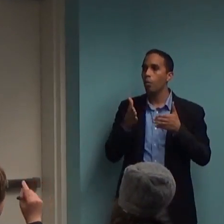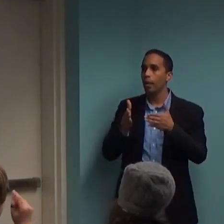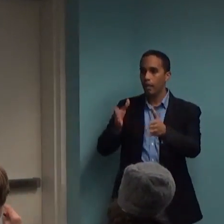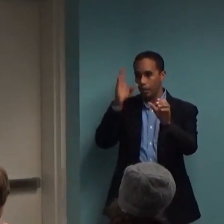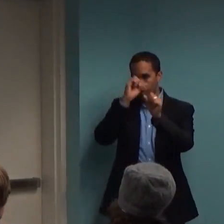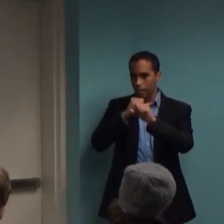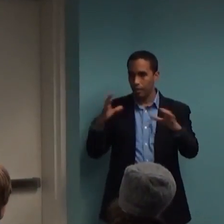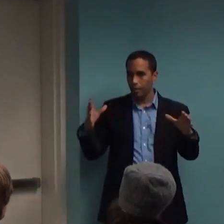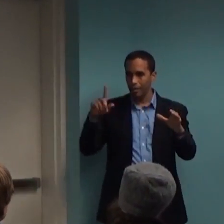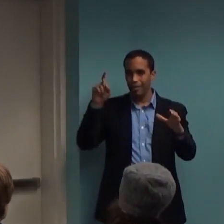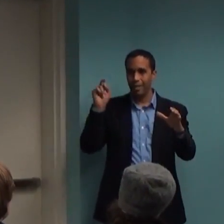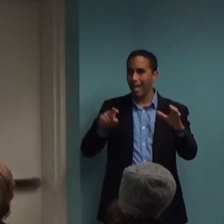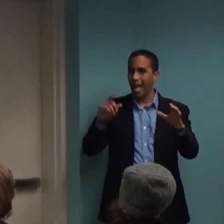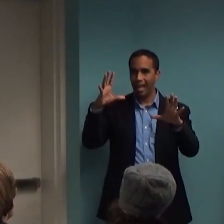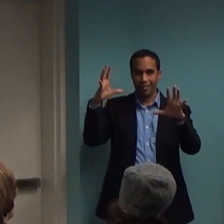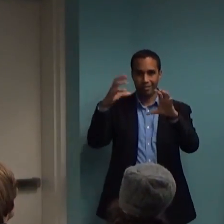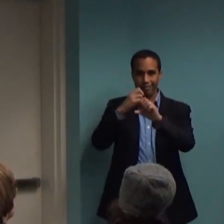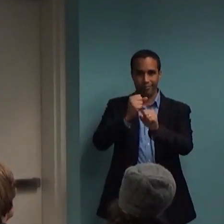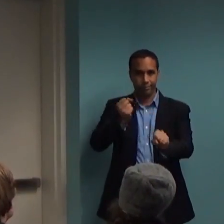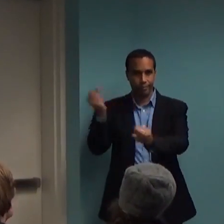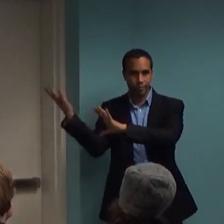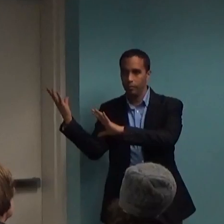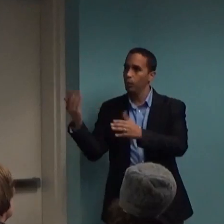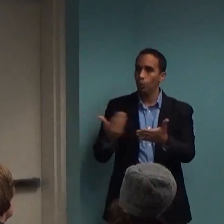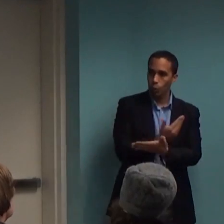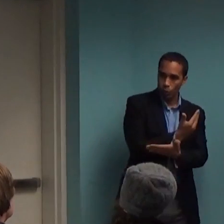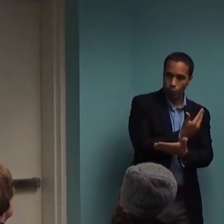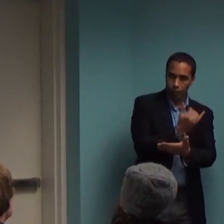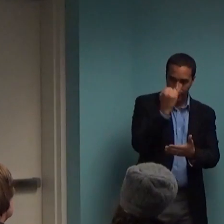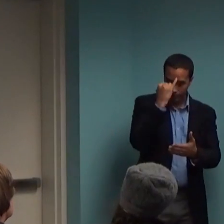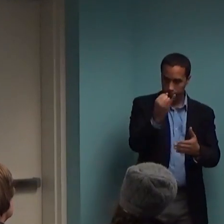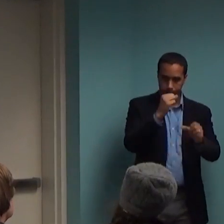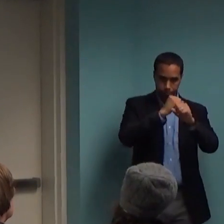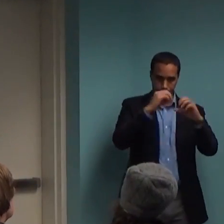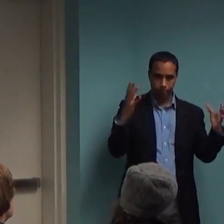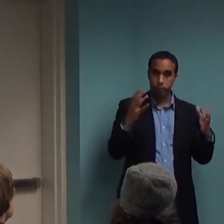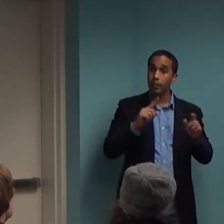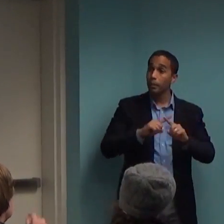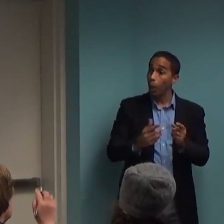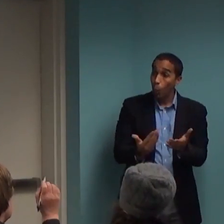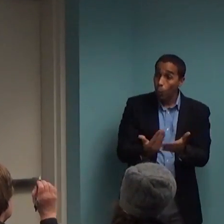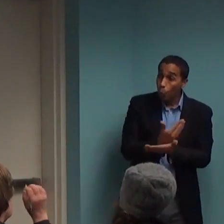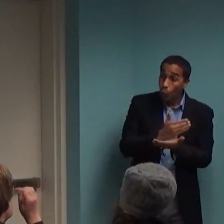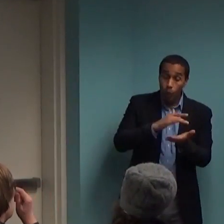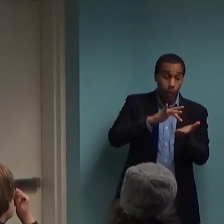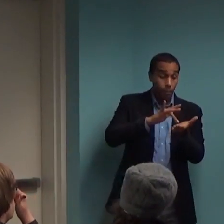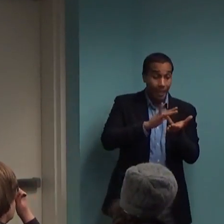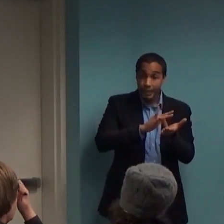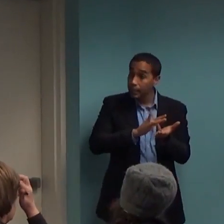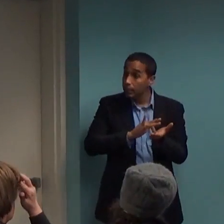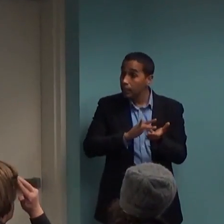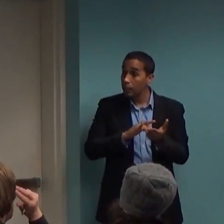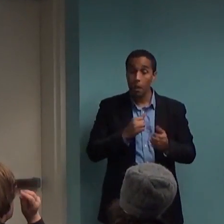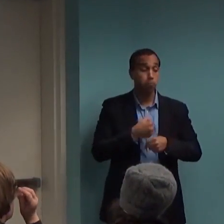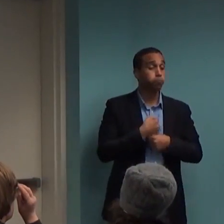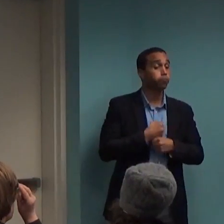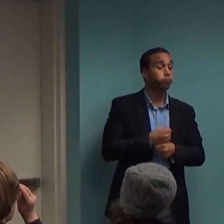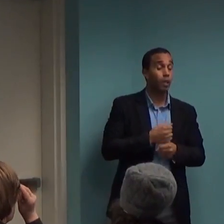part of why there are no new psychiatric medications in the pipeline for the public. There hasn't been a new one in years.